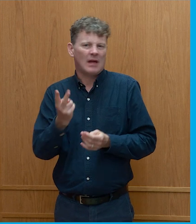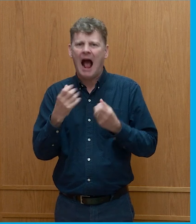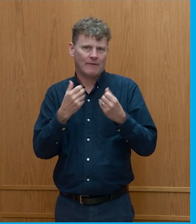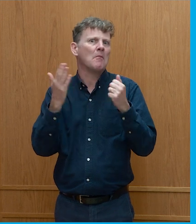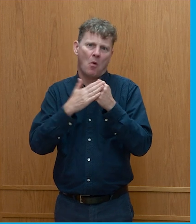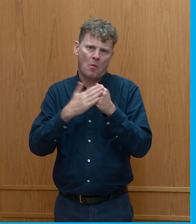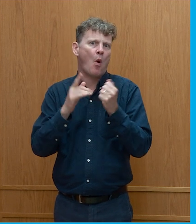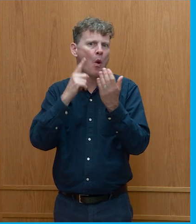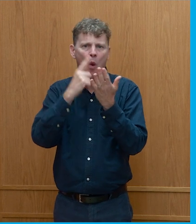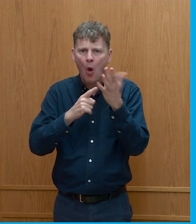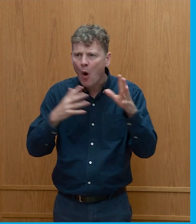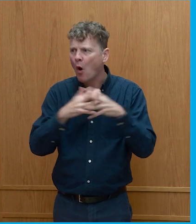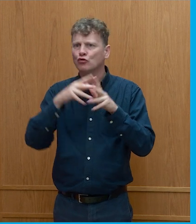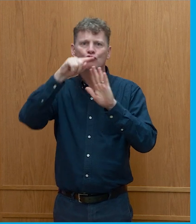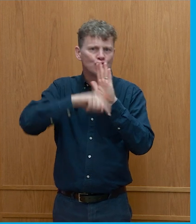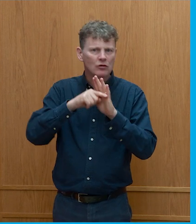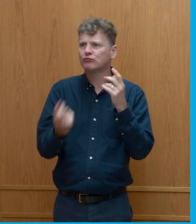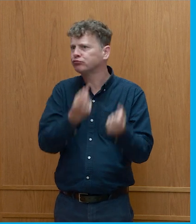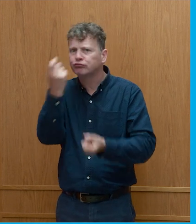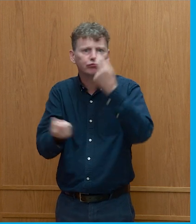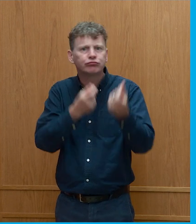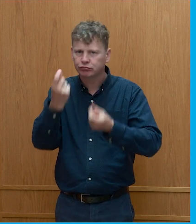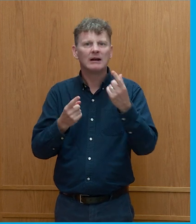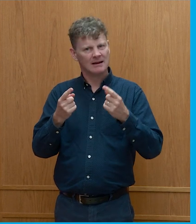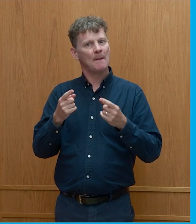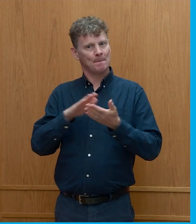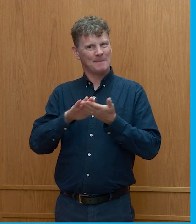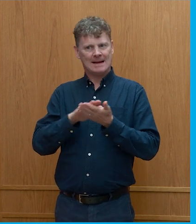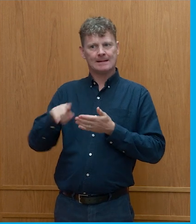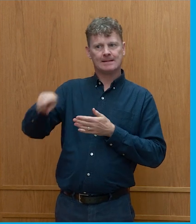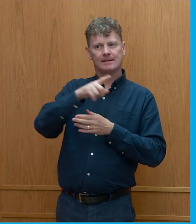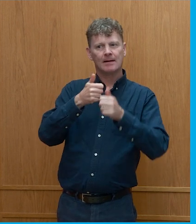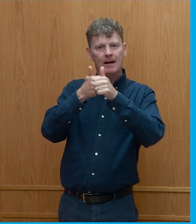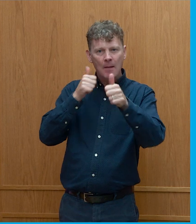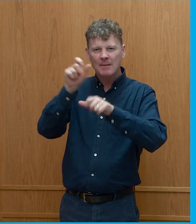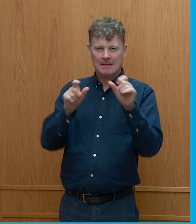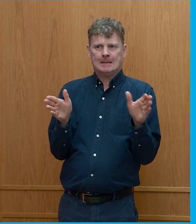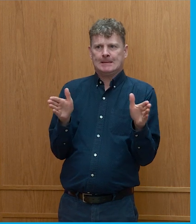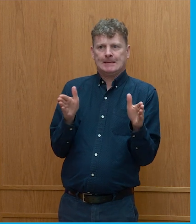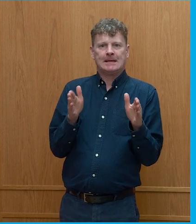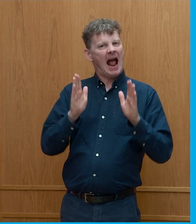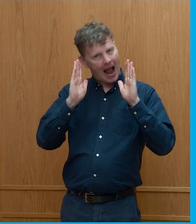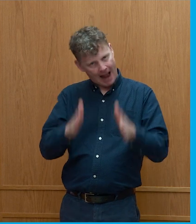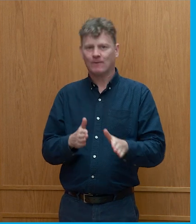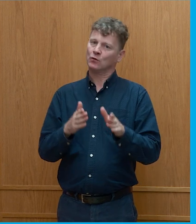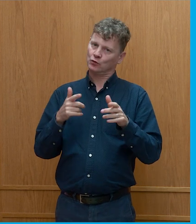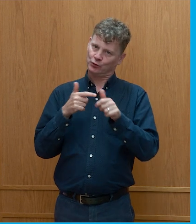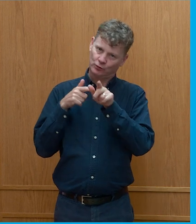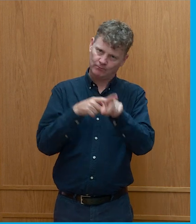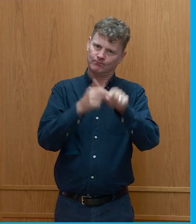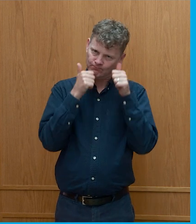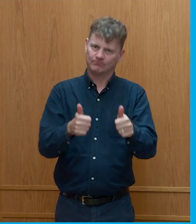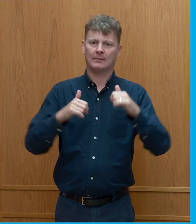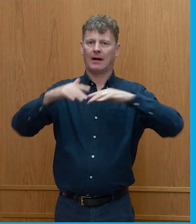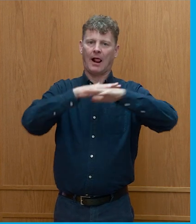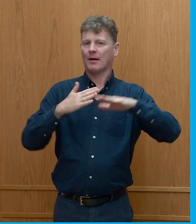rules, litigation cases coming forward all the time that are narrowing the scope of play for businesses in this area. Thank you